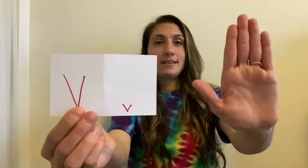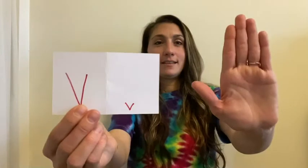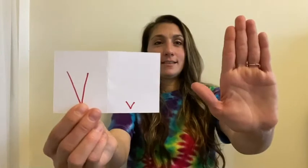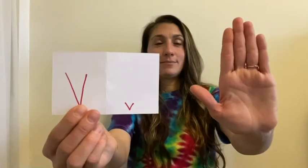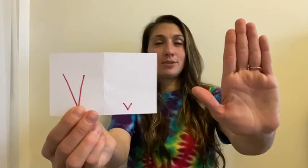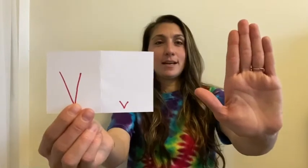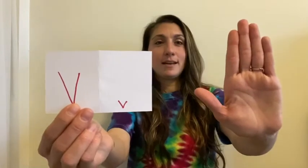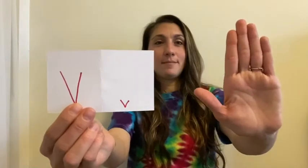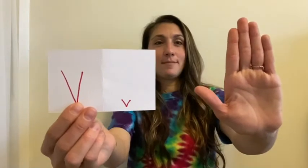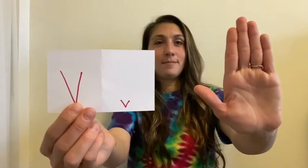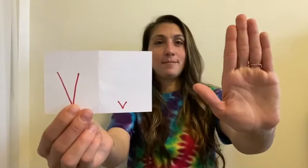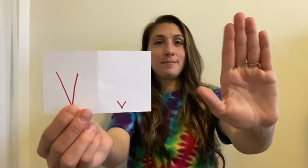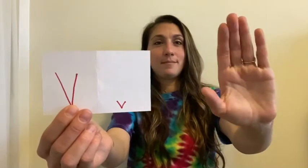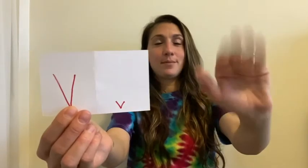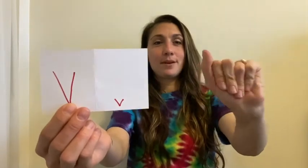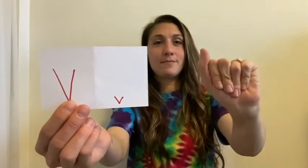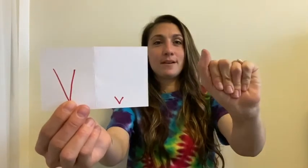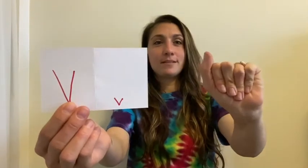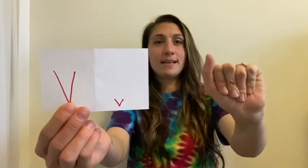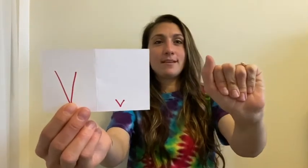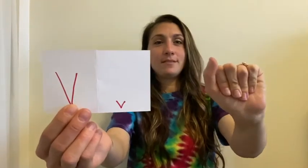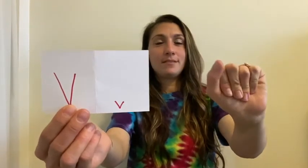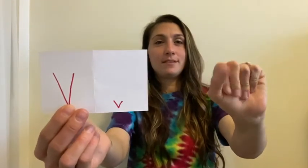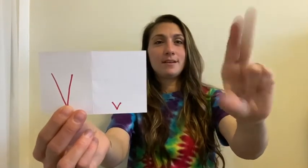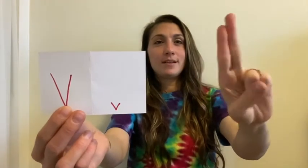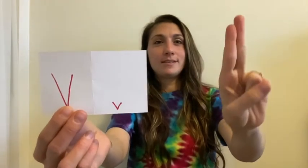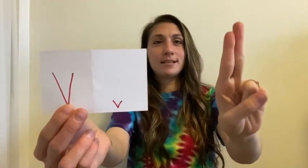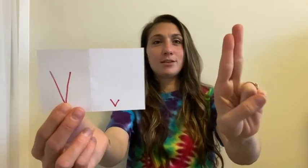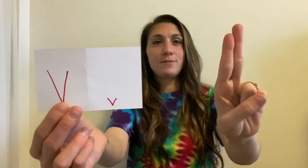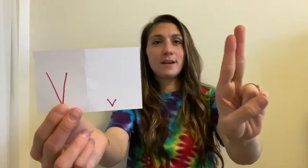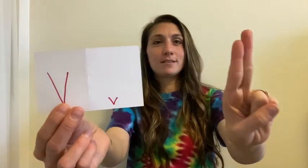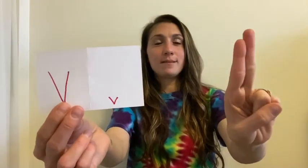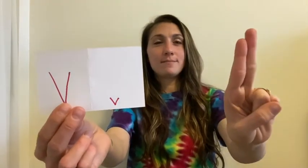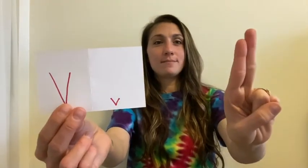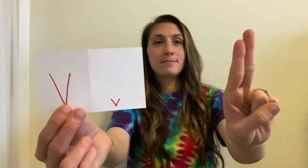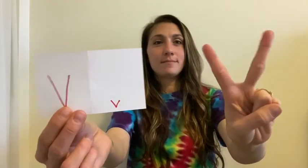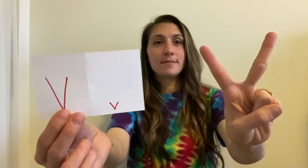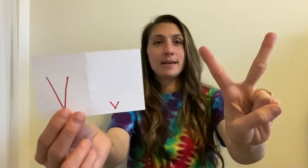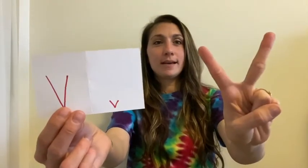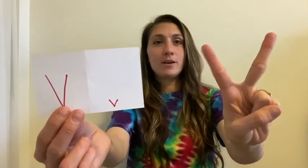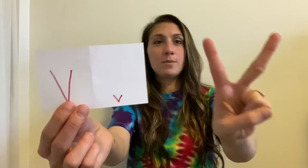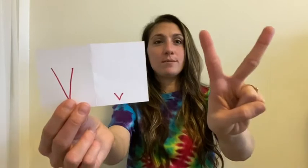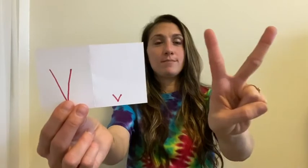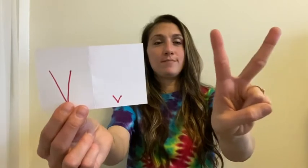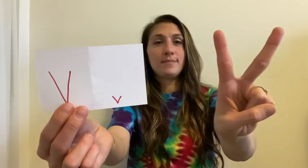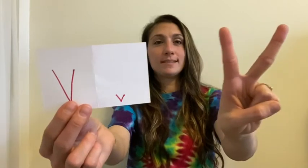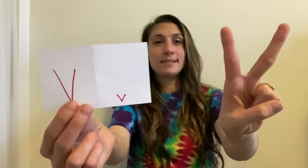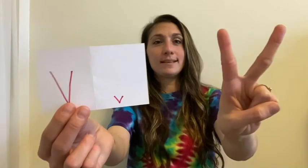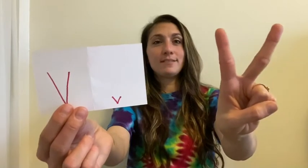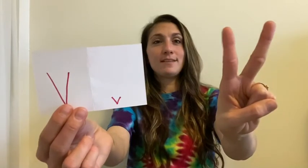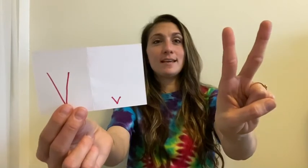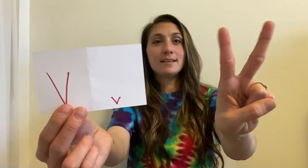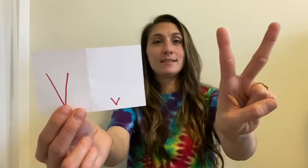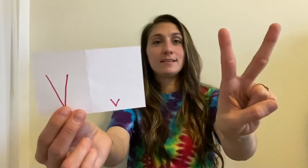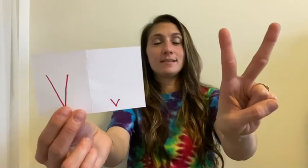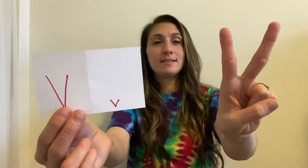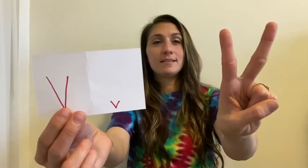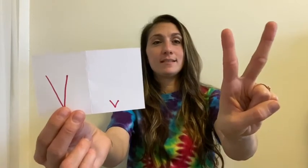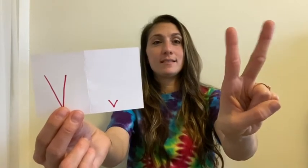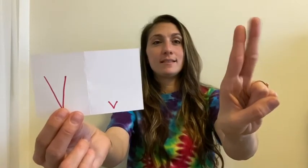Put your hand up, put all your fingers down, stick two fingers up, and open them. That's the letter V. So